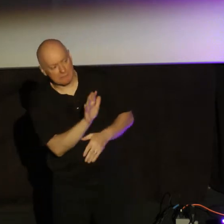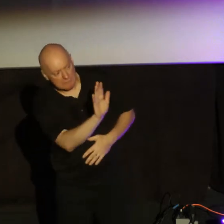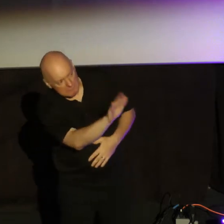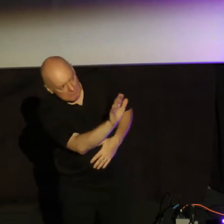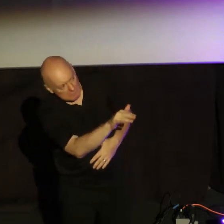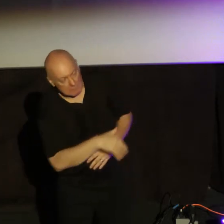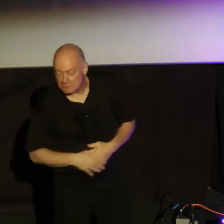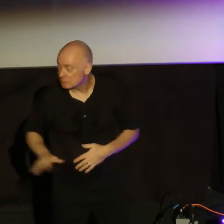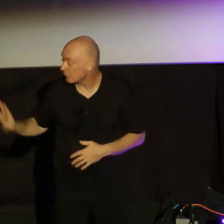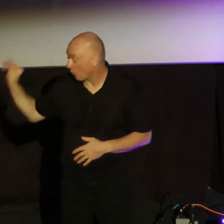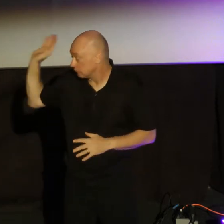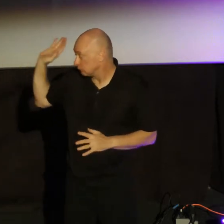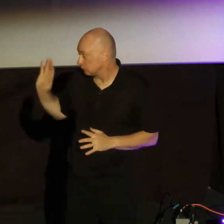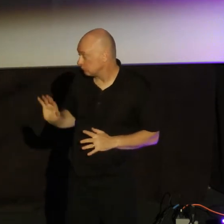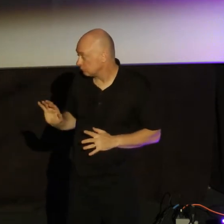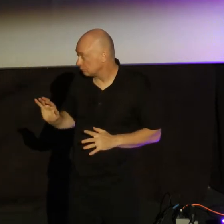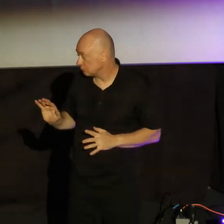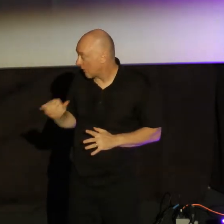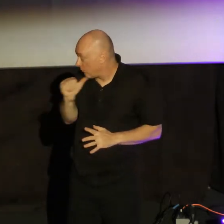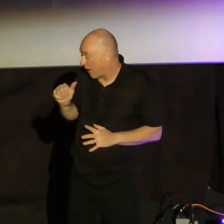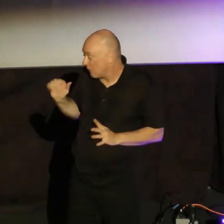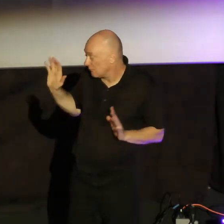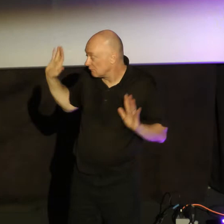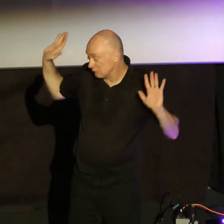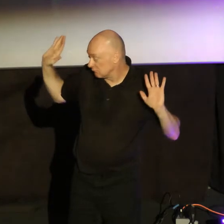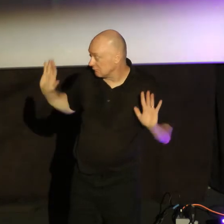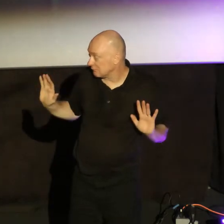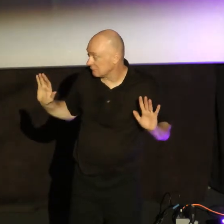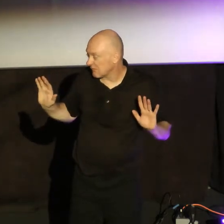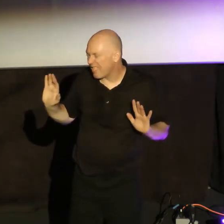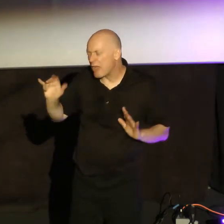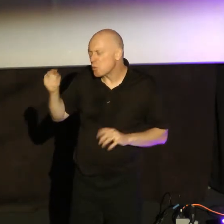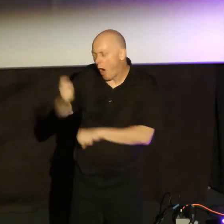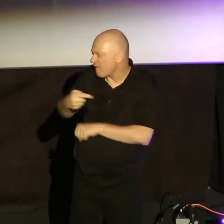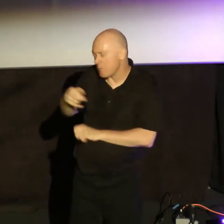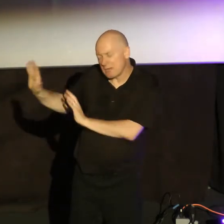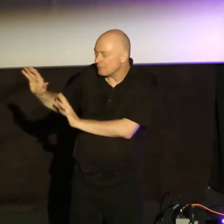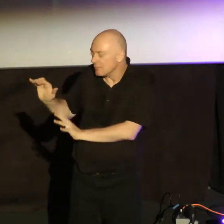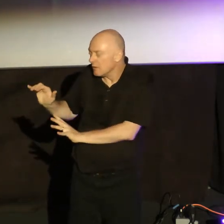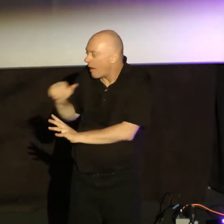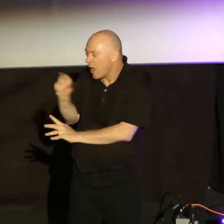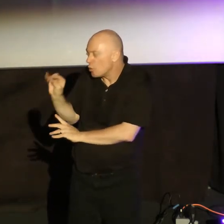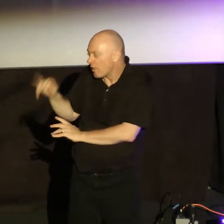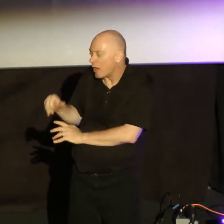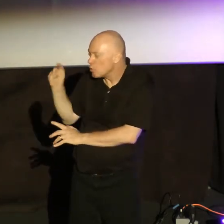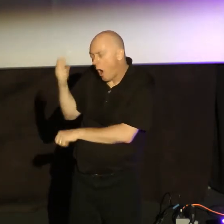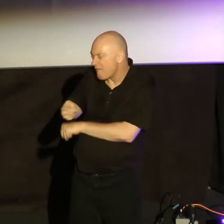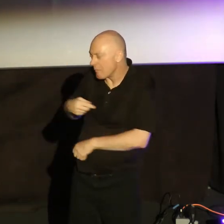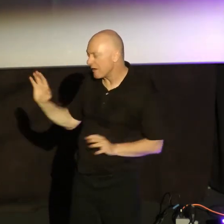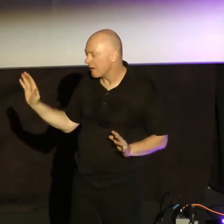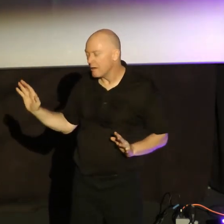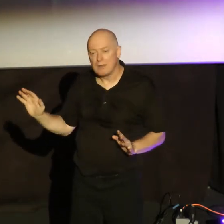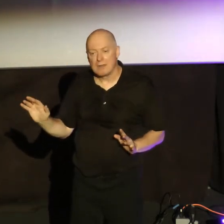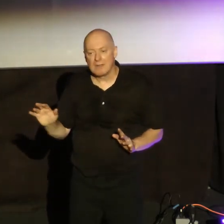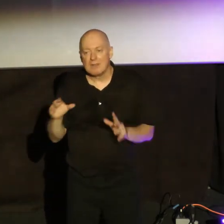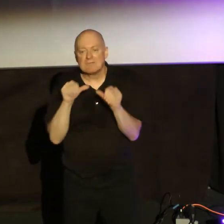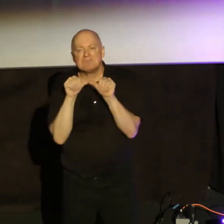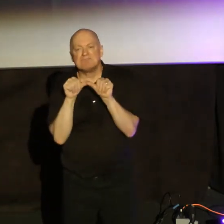no. I know, but I won't. That's too hard. I won't go there. I can't. It's gone on too long. There's no way of